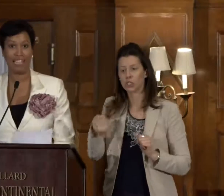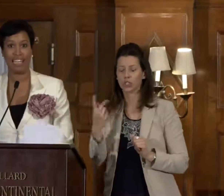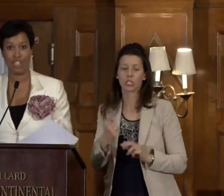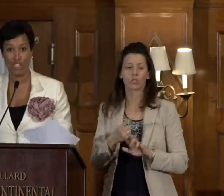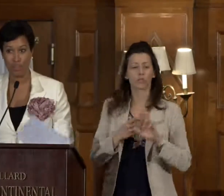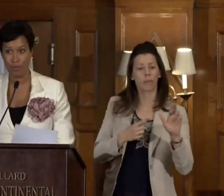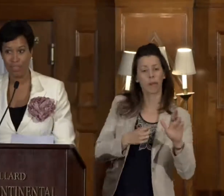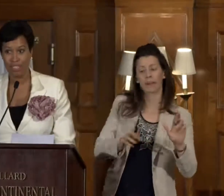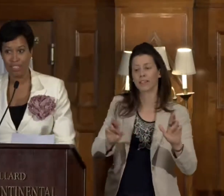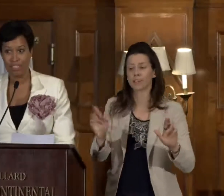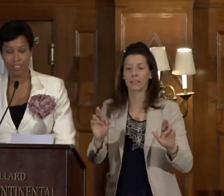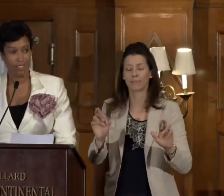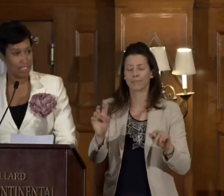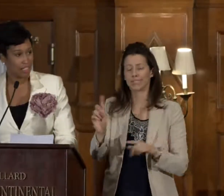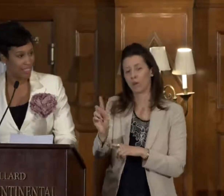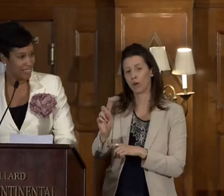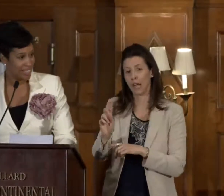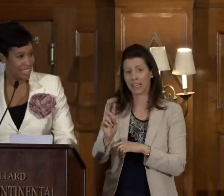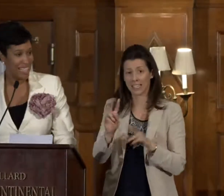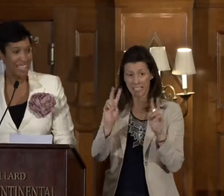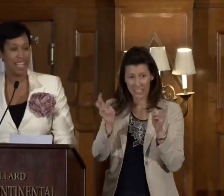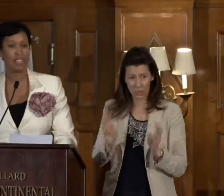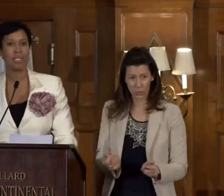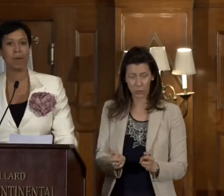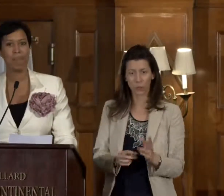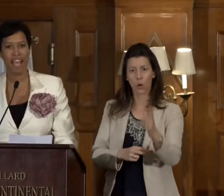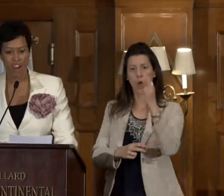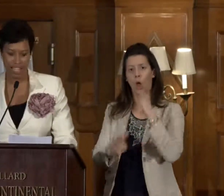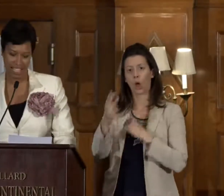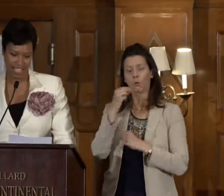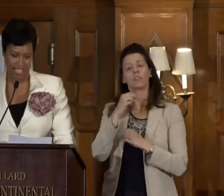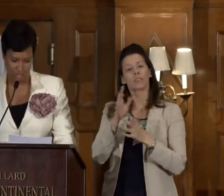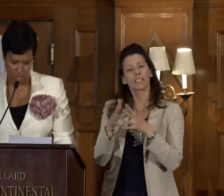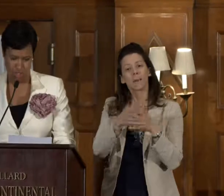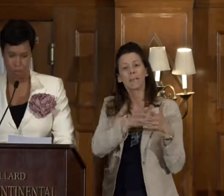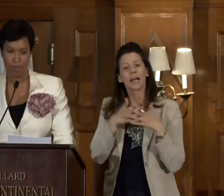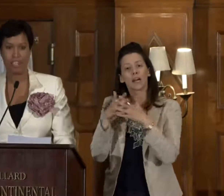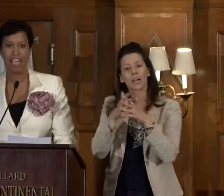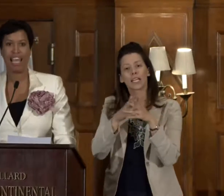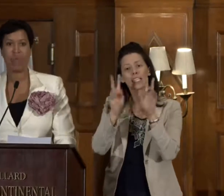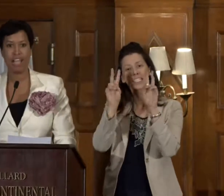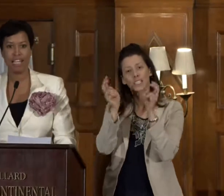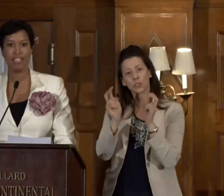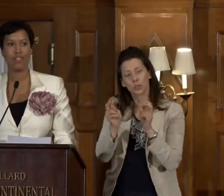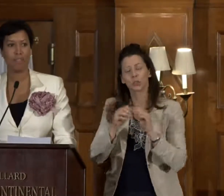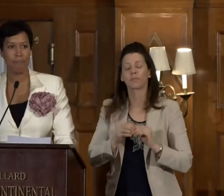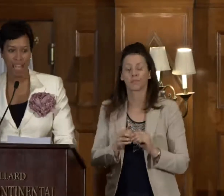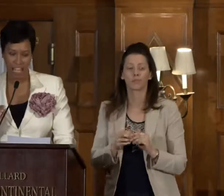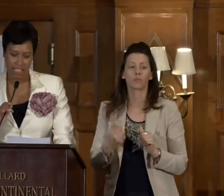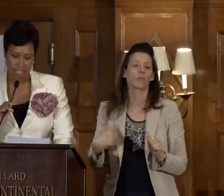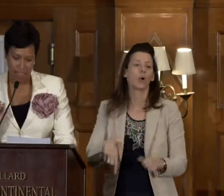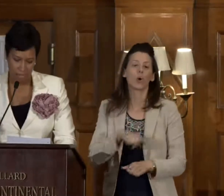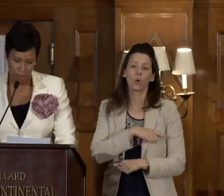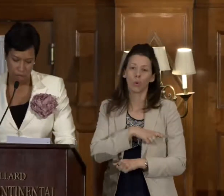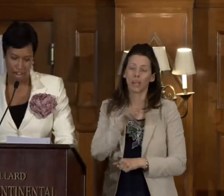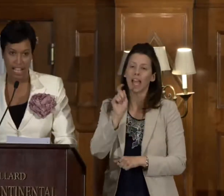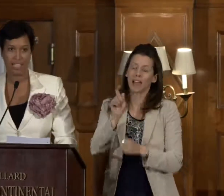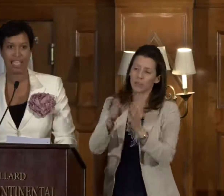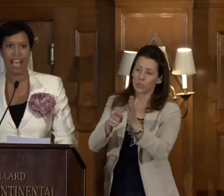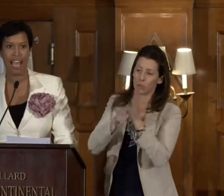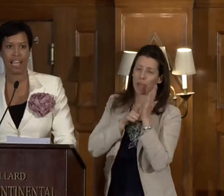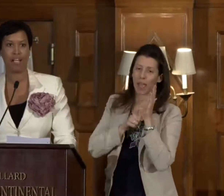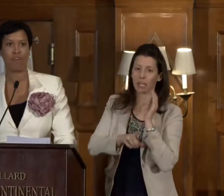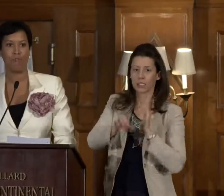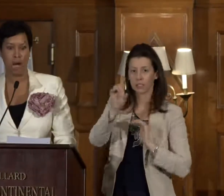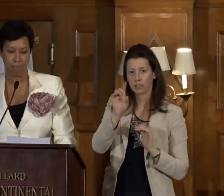Republican issue? It's an American issue. And we need to demand of Democrats